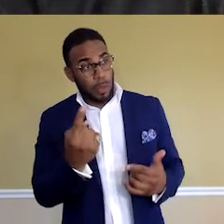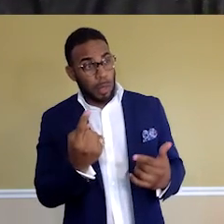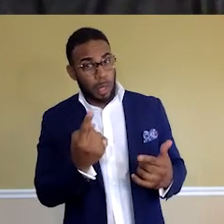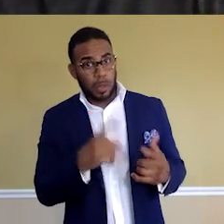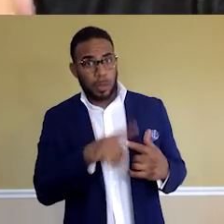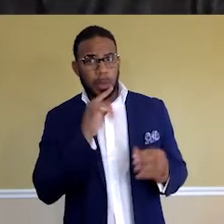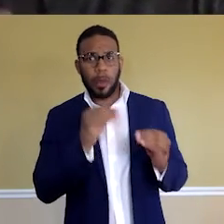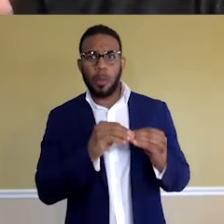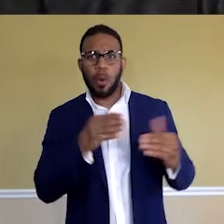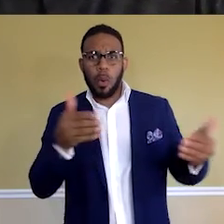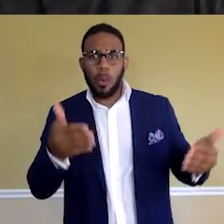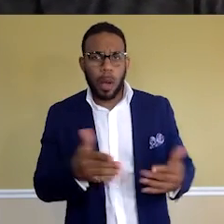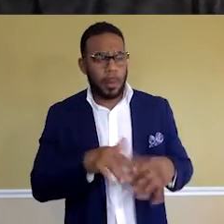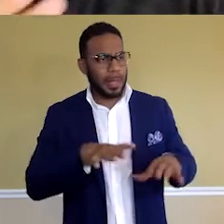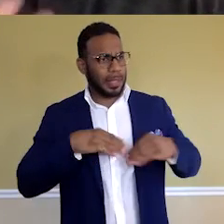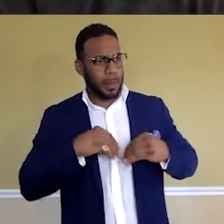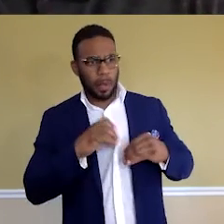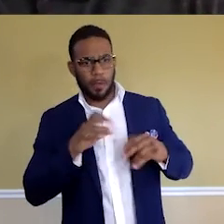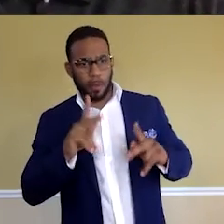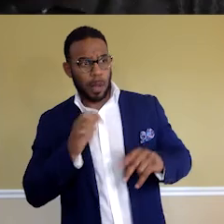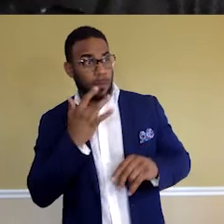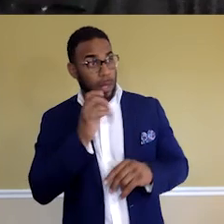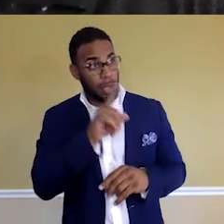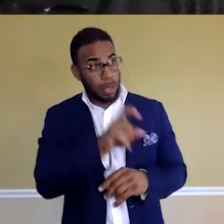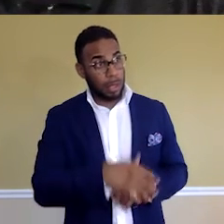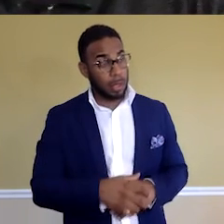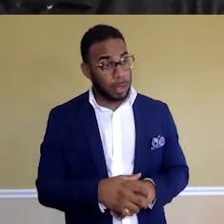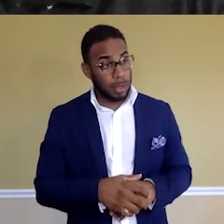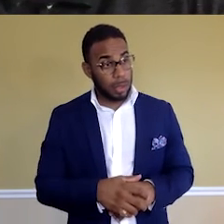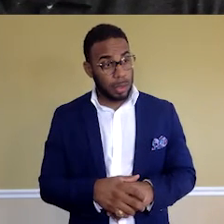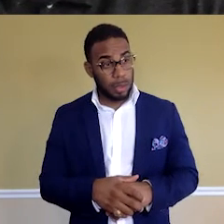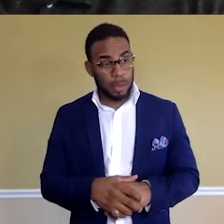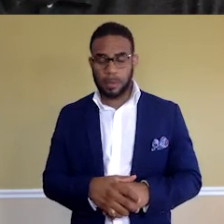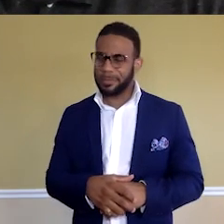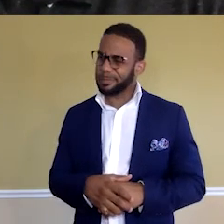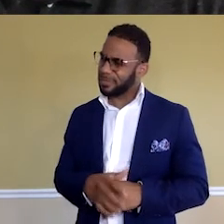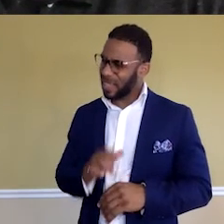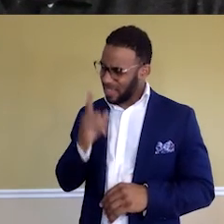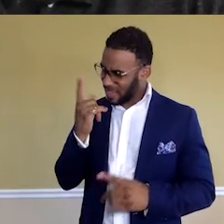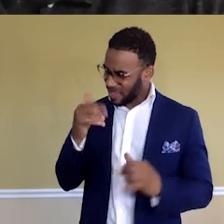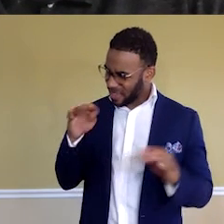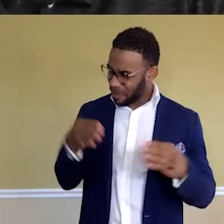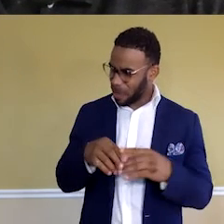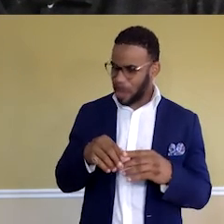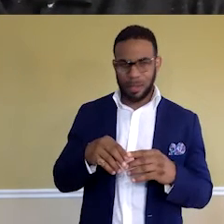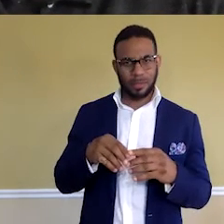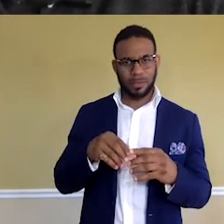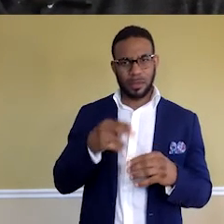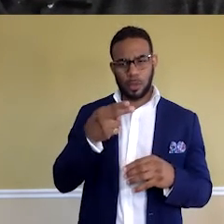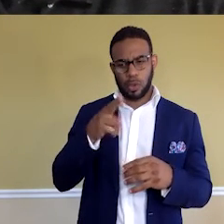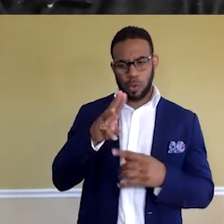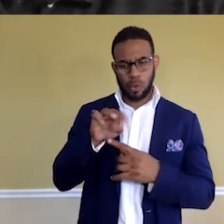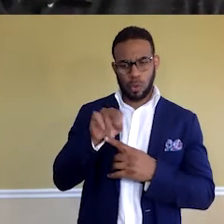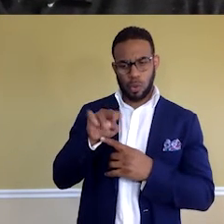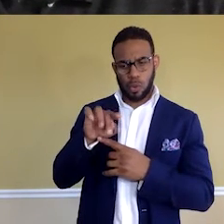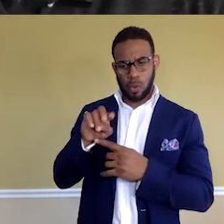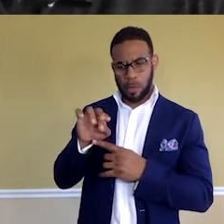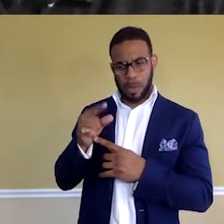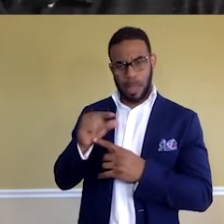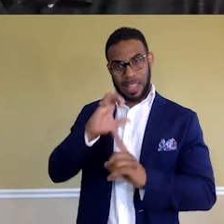be more welcoming and accepting of a person of color? I think it comes down to humanizing, right? You know, yeah, look, we have